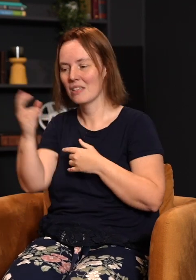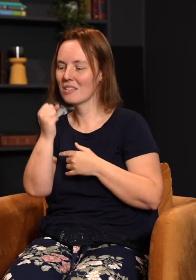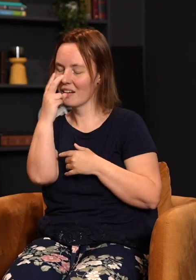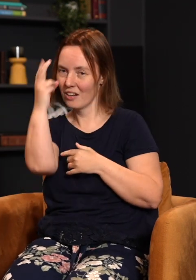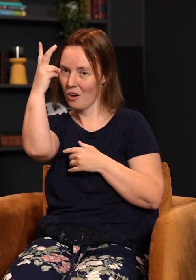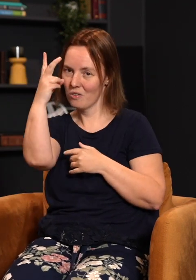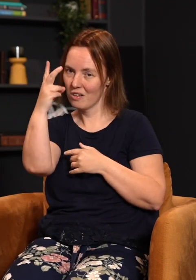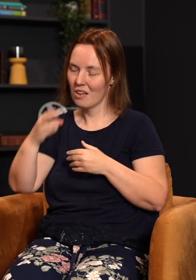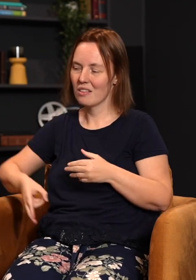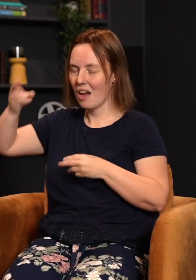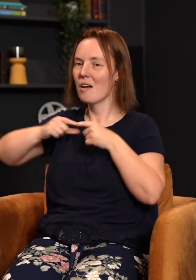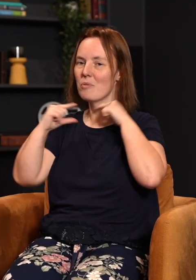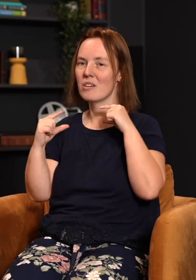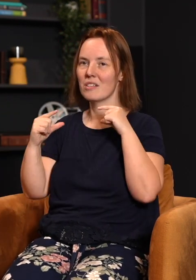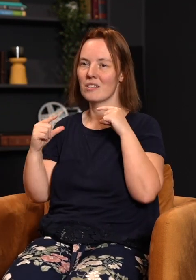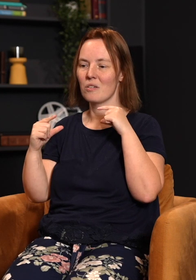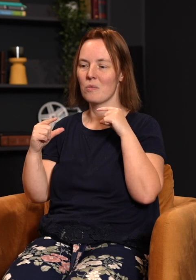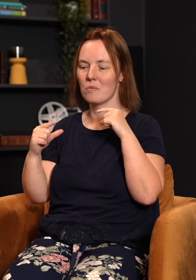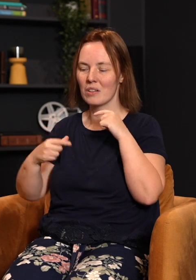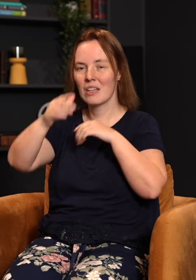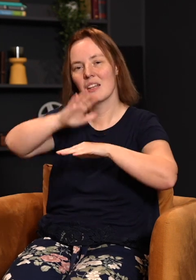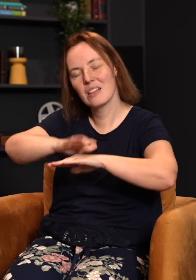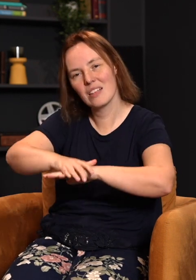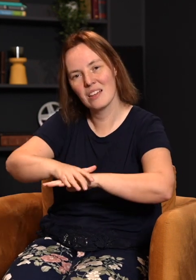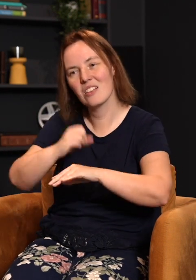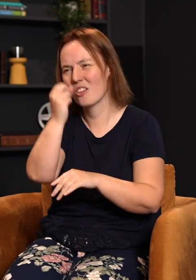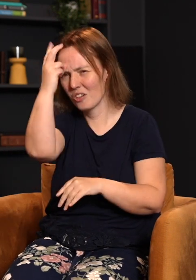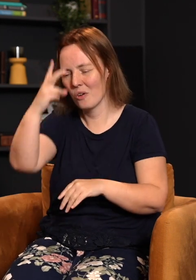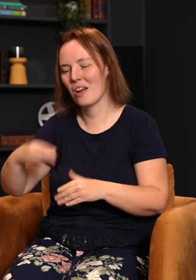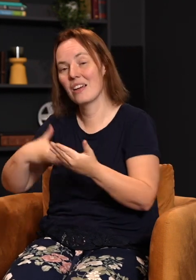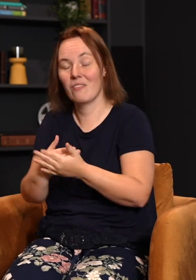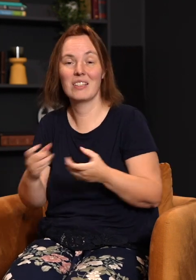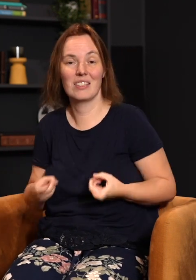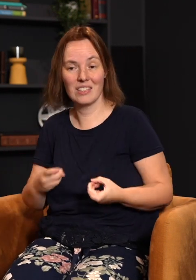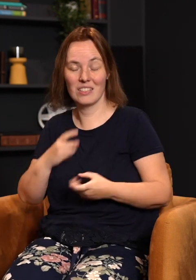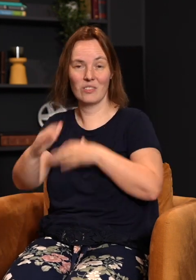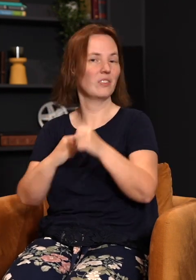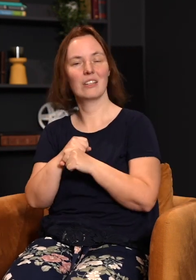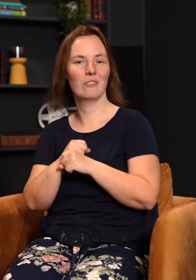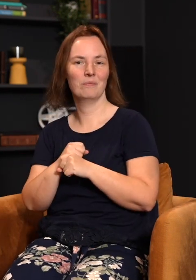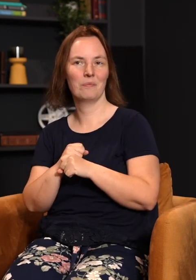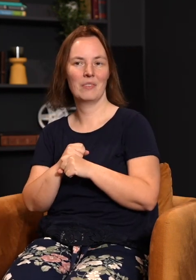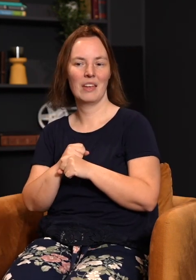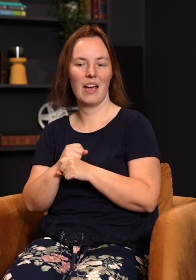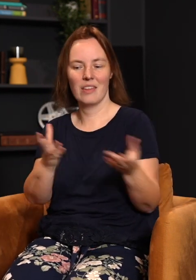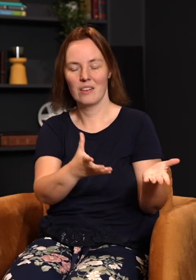priest would take, lay his hands upon it, and confess the sins of the nation for that year. Then that goat was taken into the wilderness